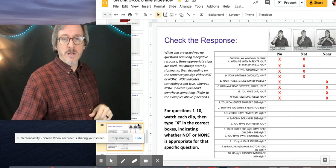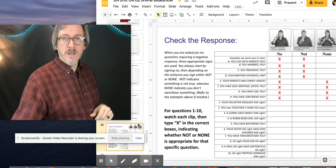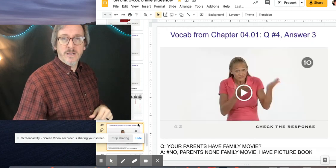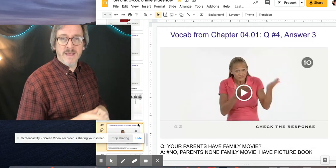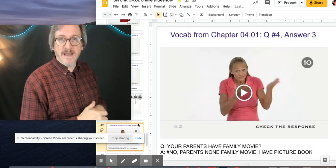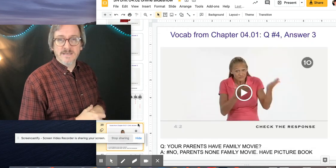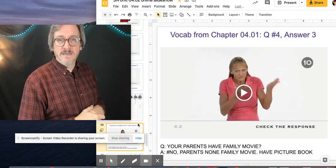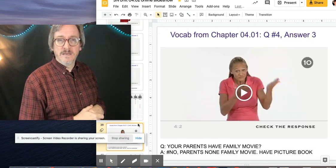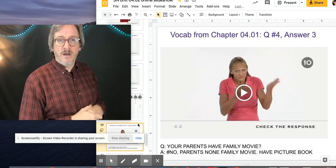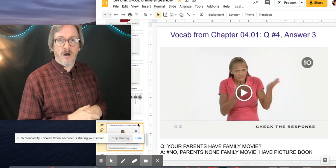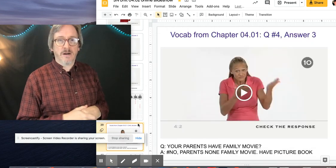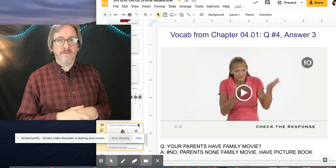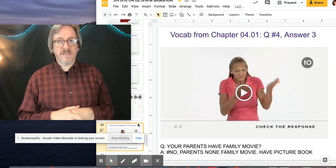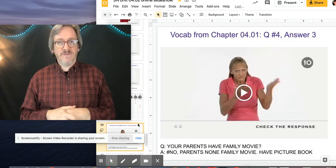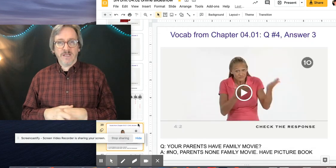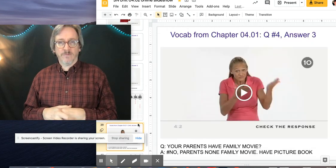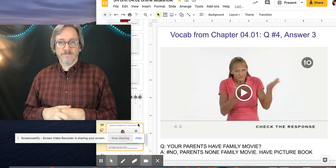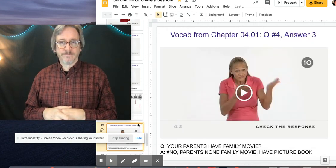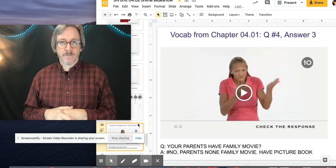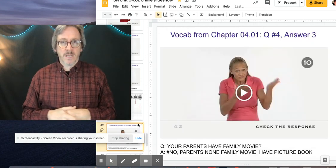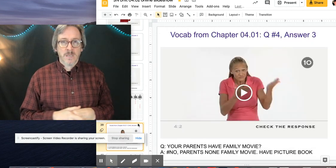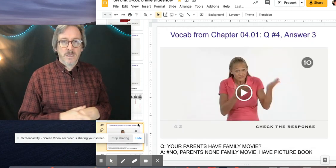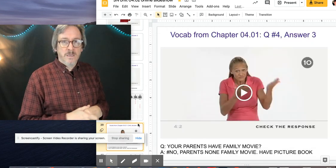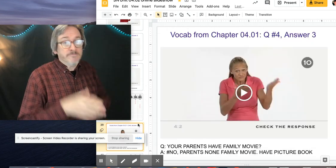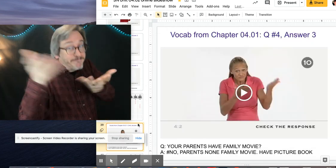that are in this video.